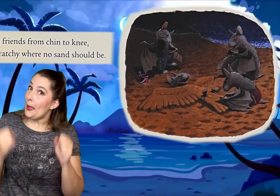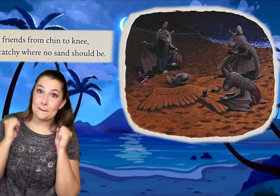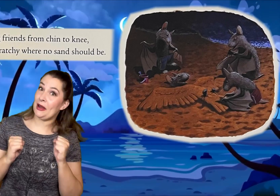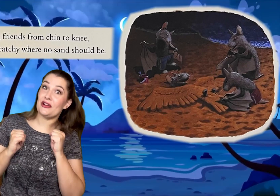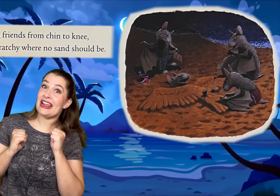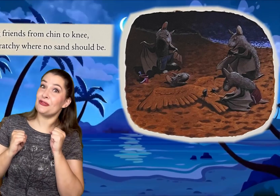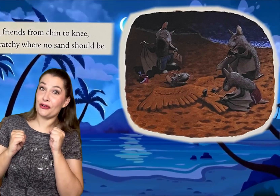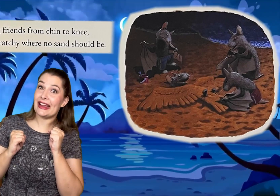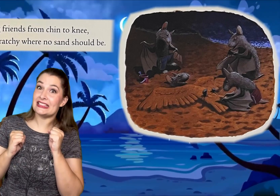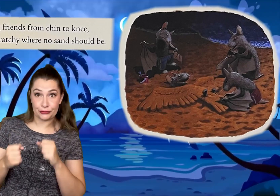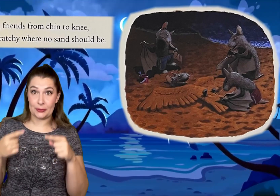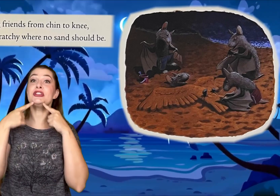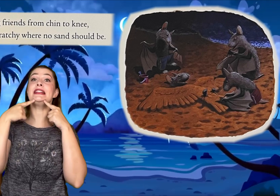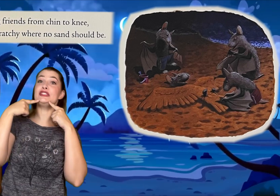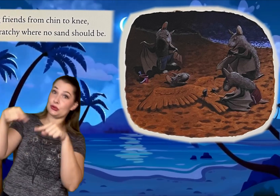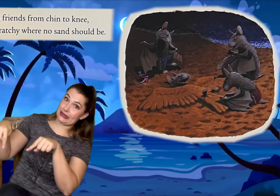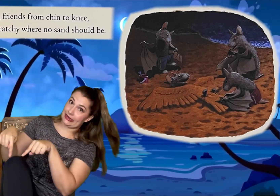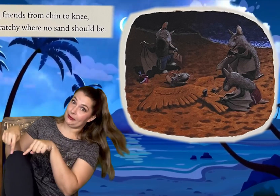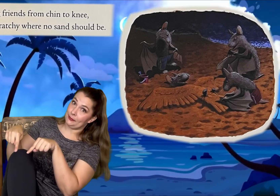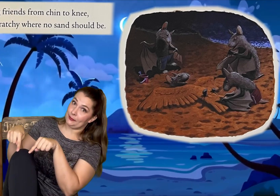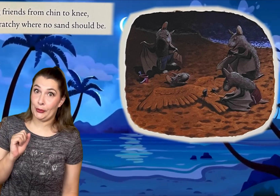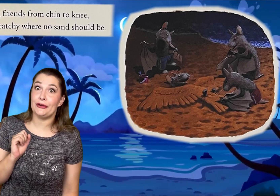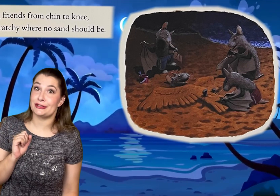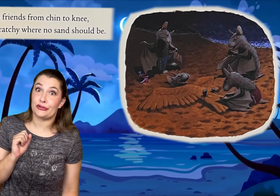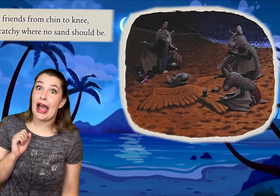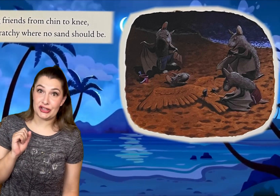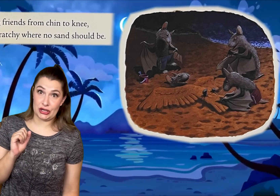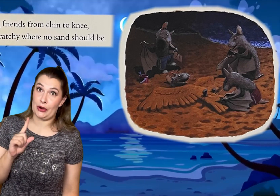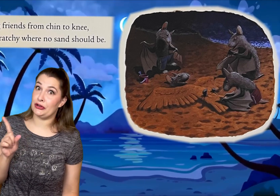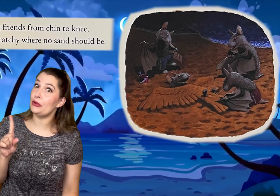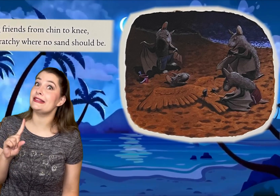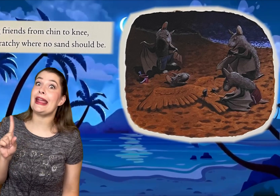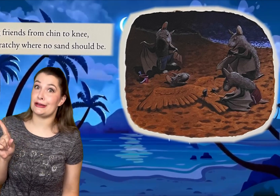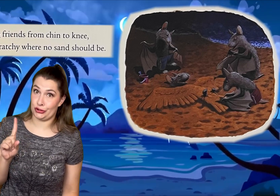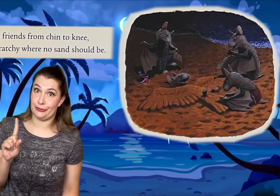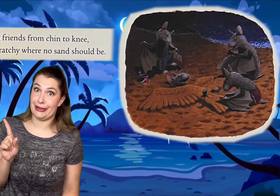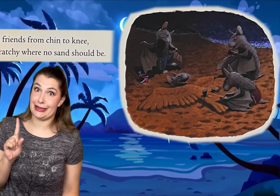Burying friends from chin to knee! We're scratchy where no sand should be!